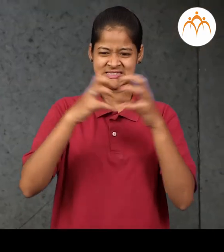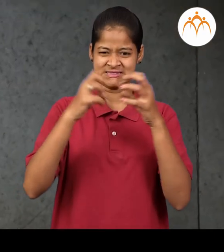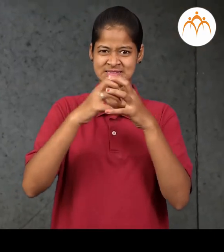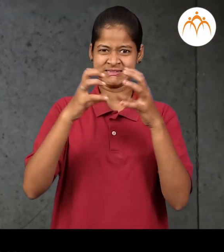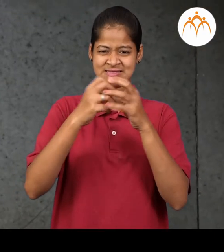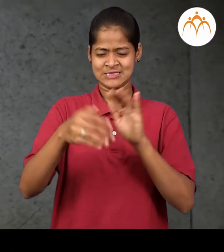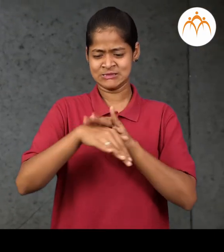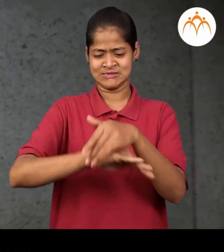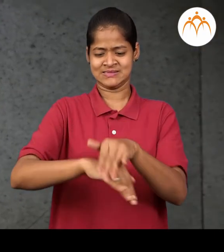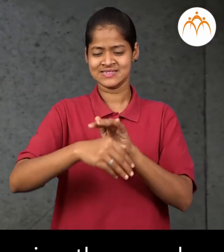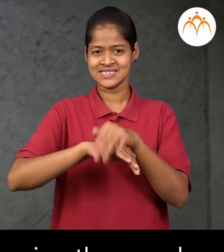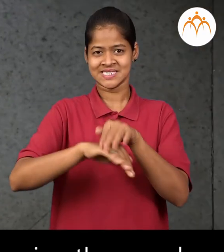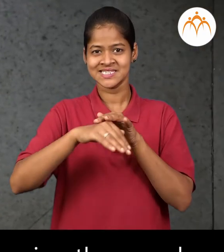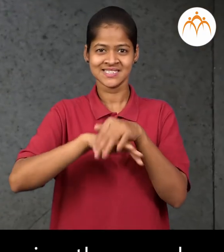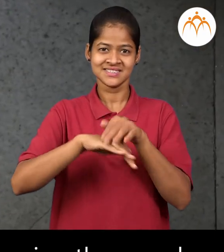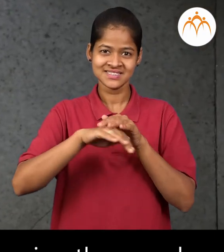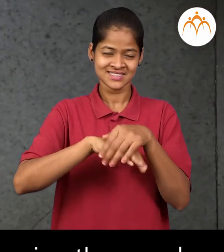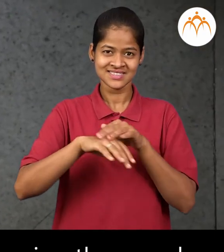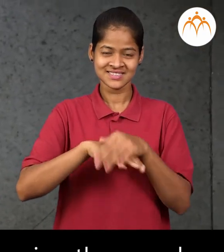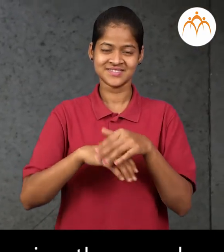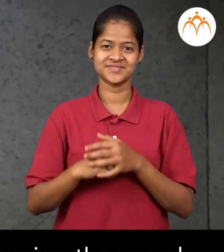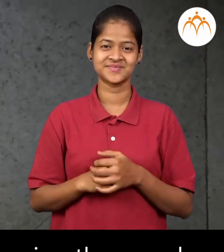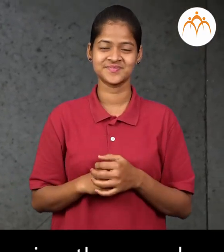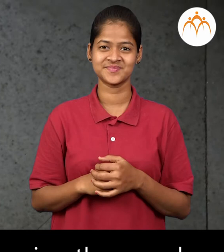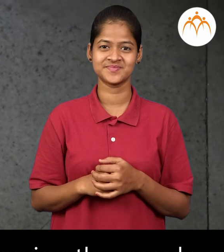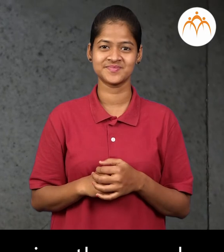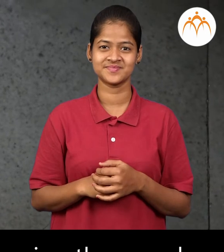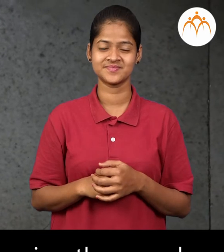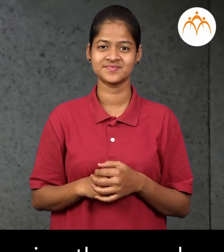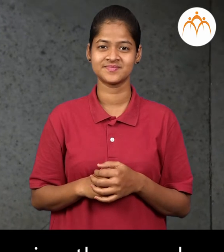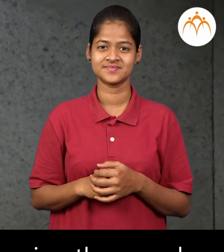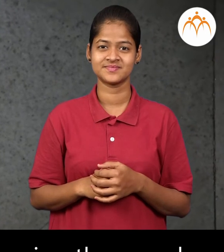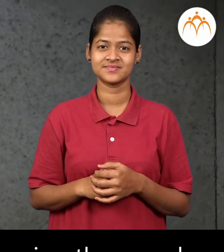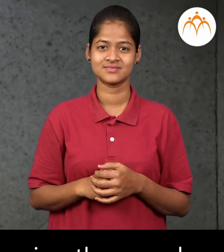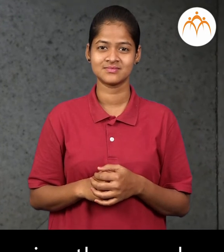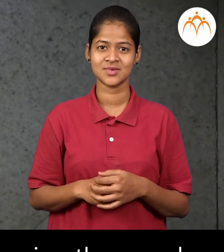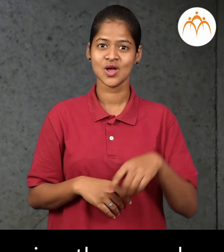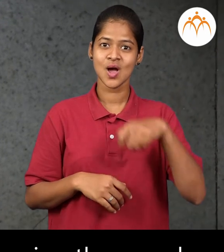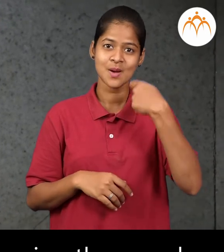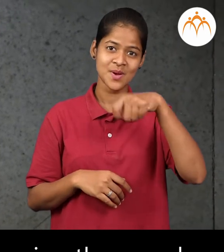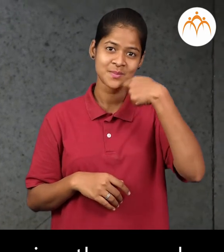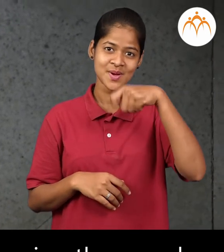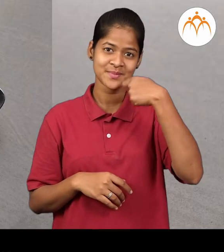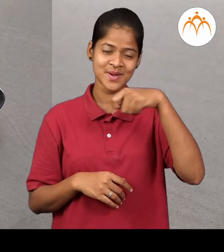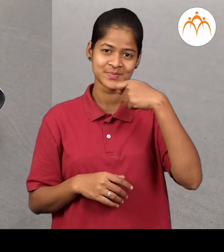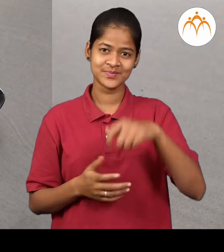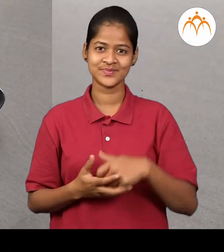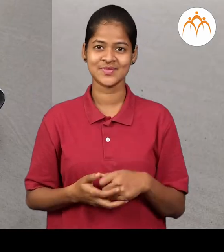is used for cleaning the vessels. Spoon